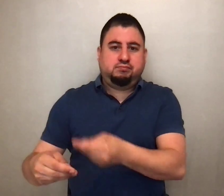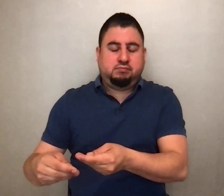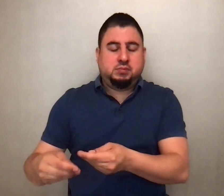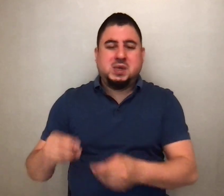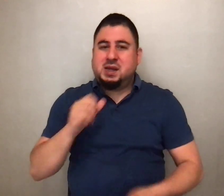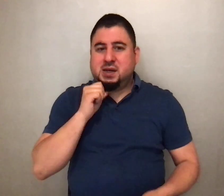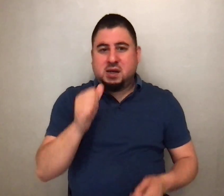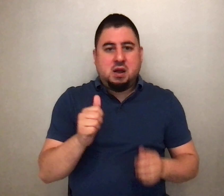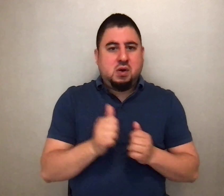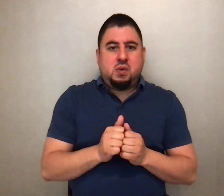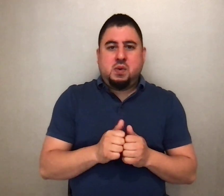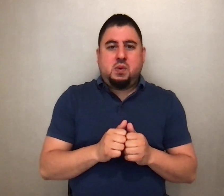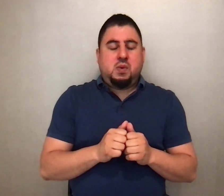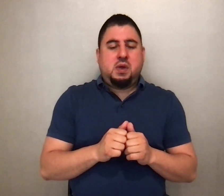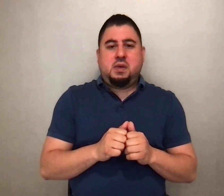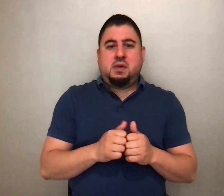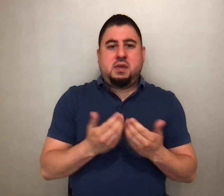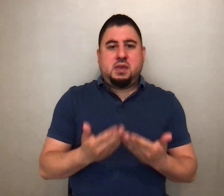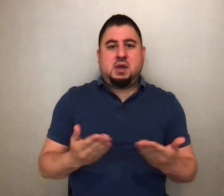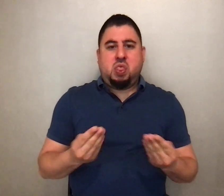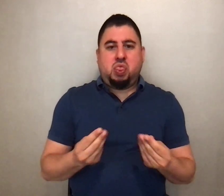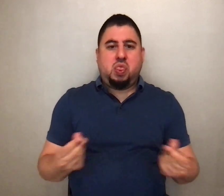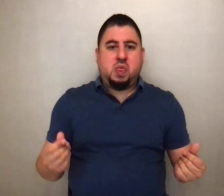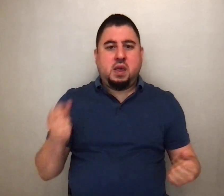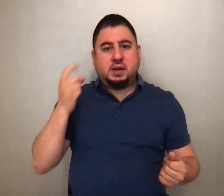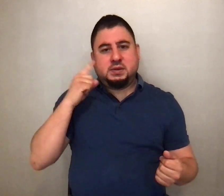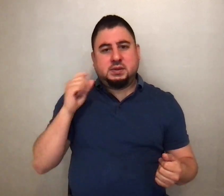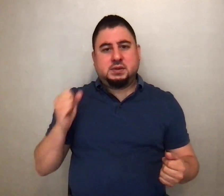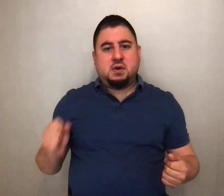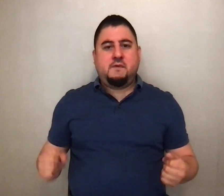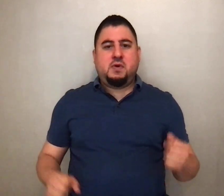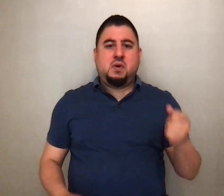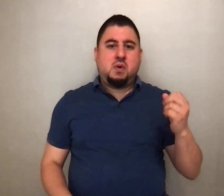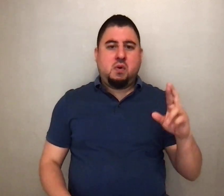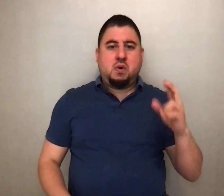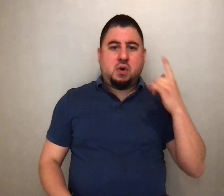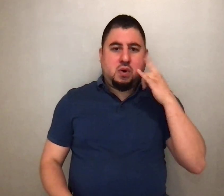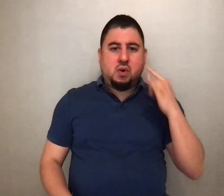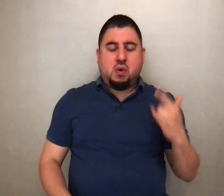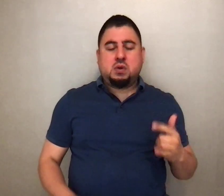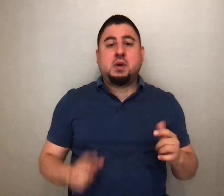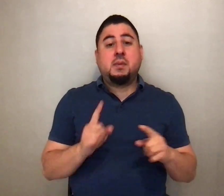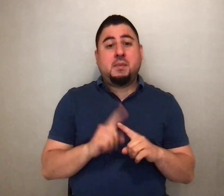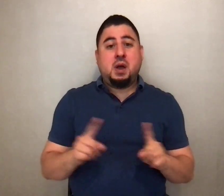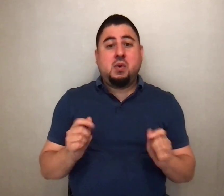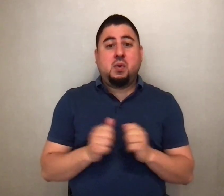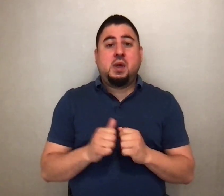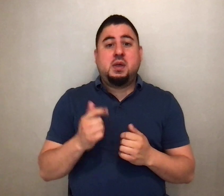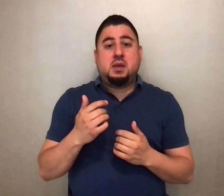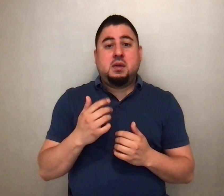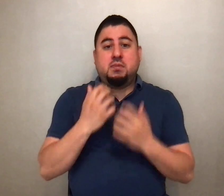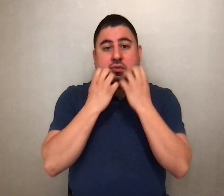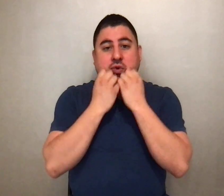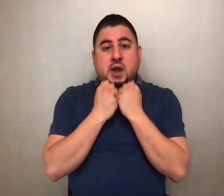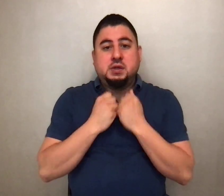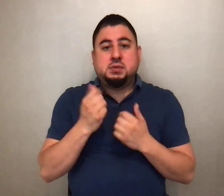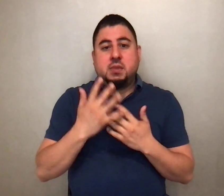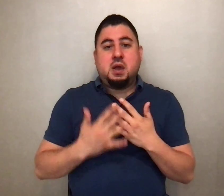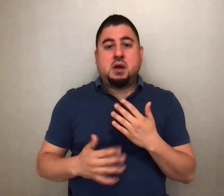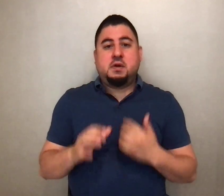with perishable things like silver or gold, but with the precious blood of Christ as of a